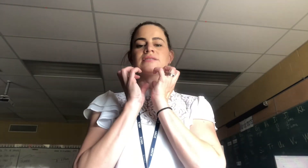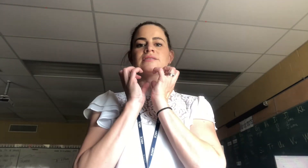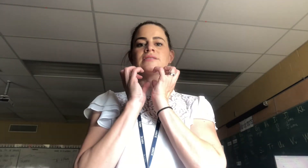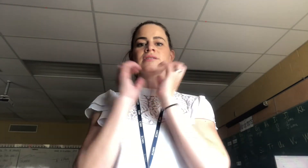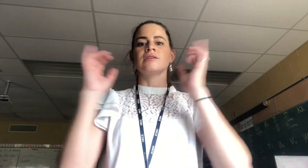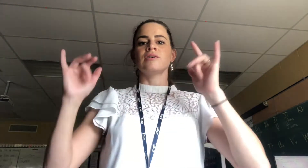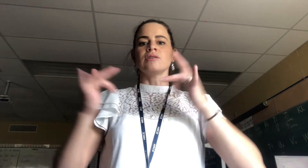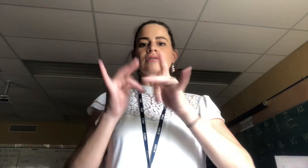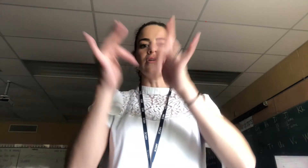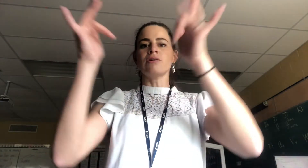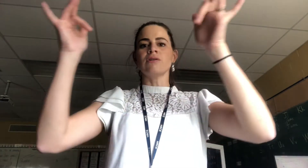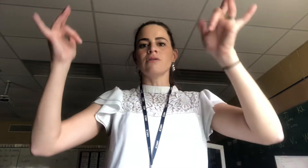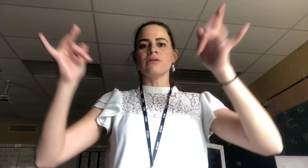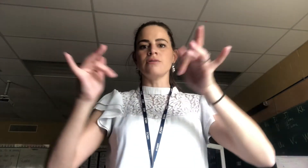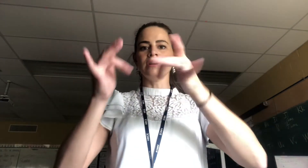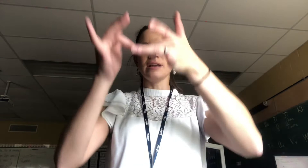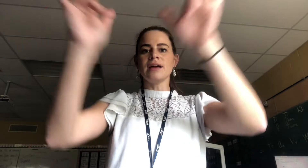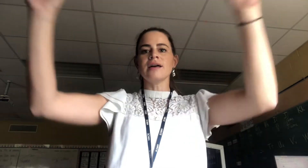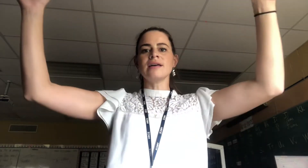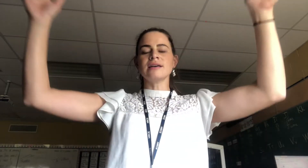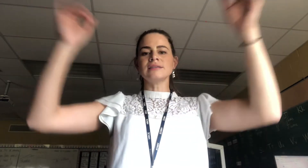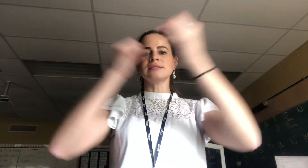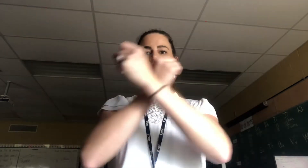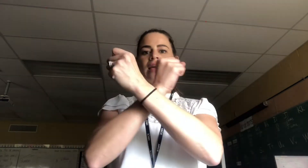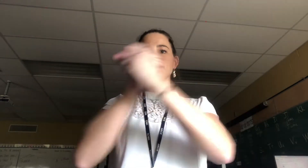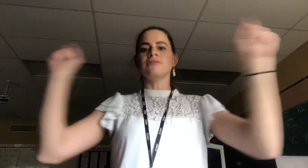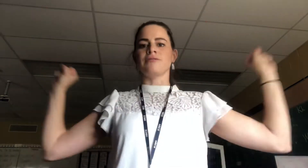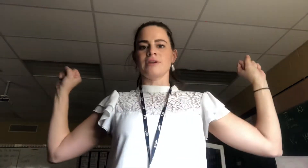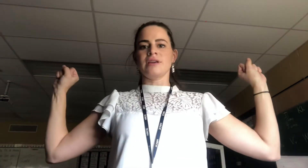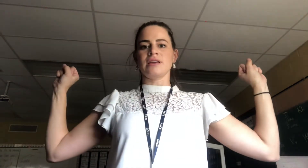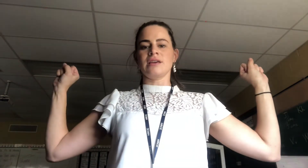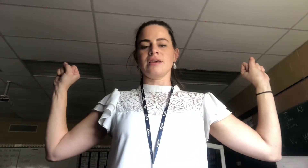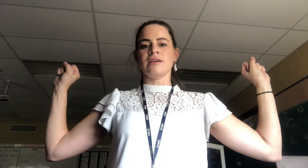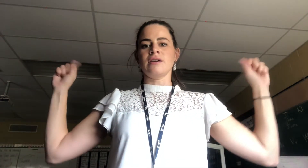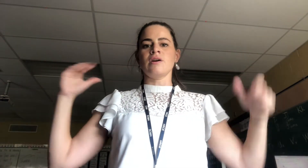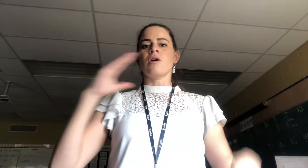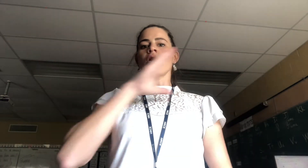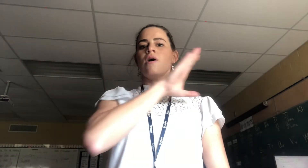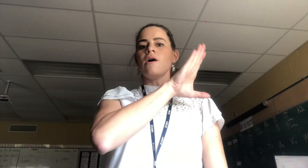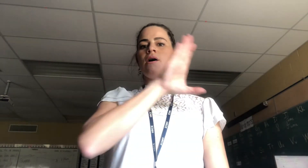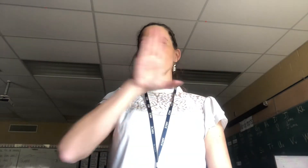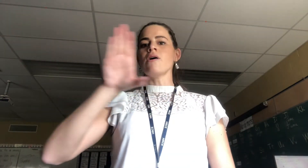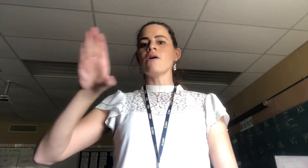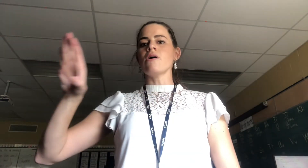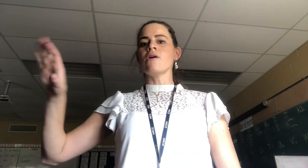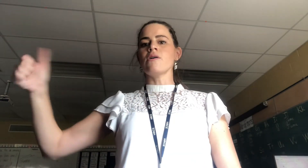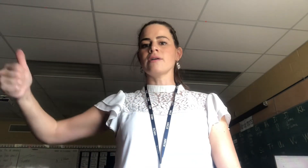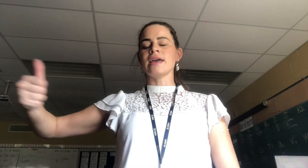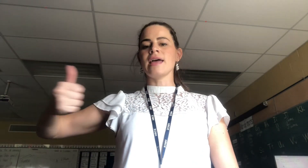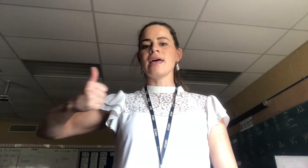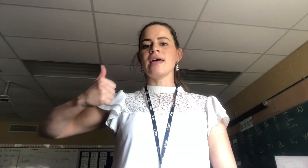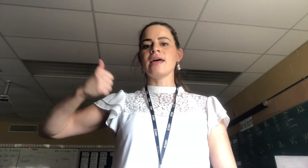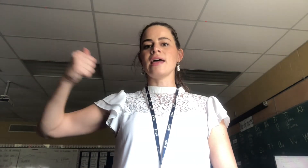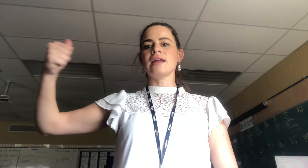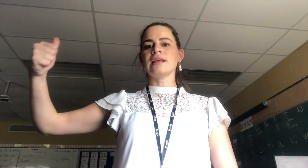glorious and free, oh Canada,